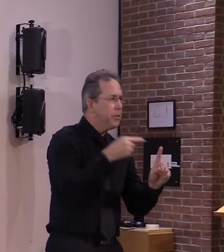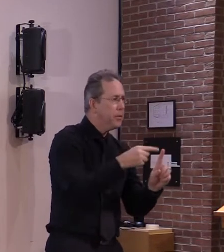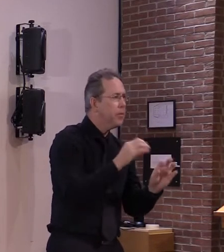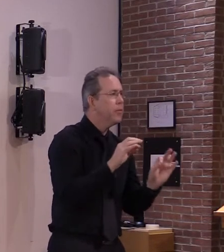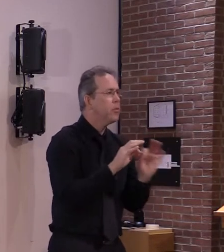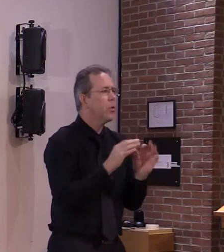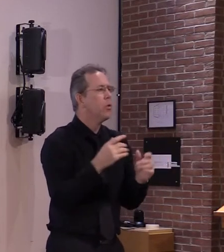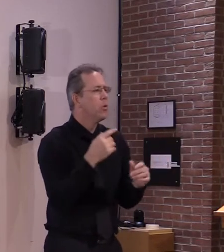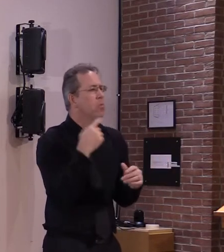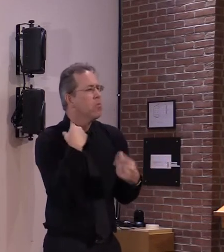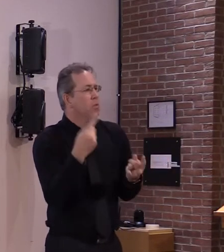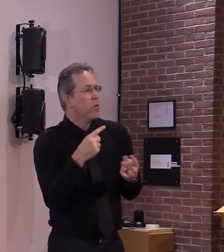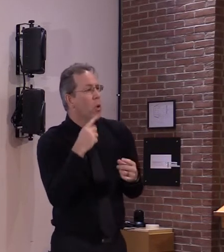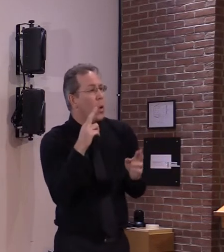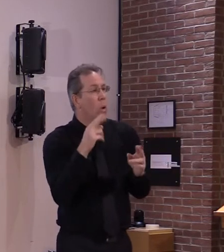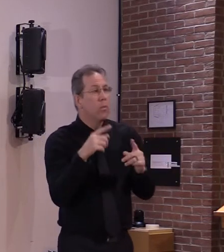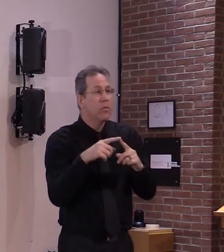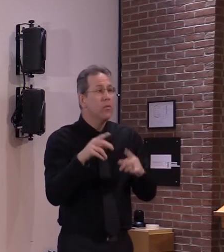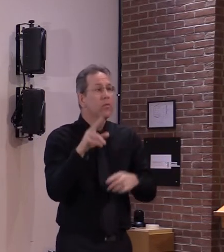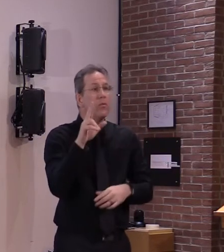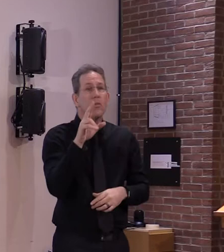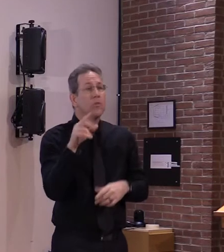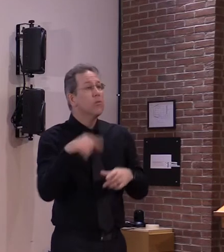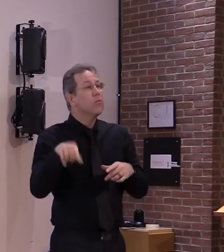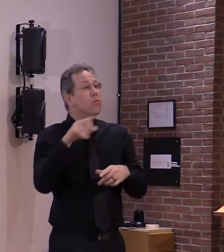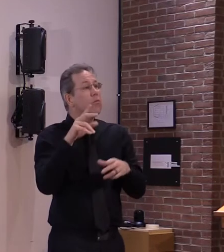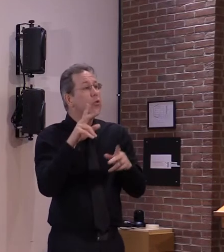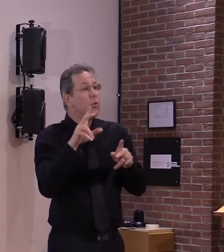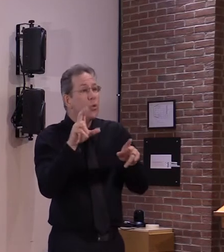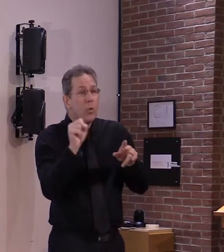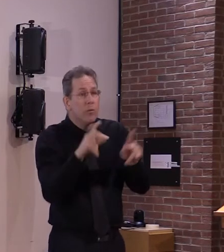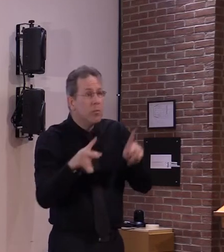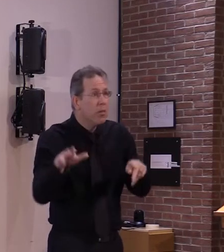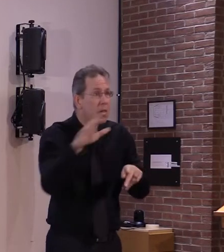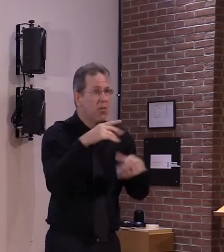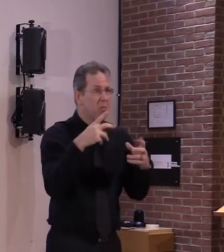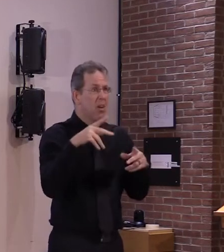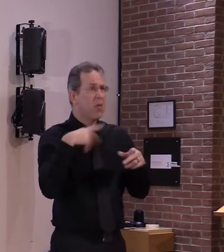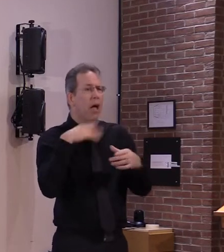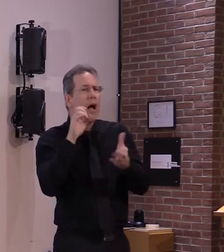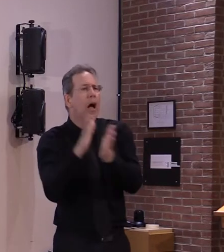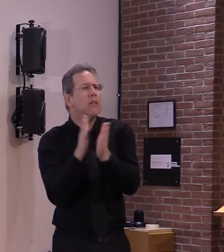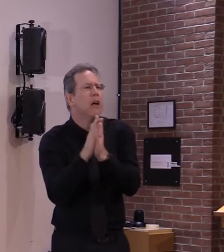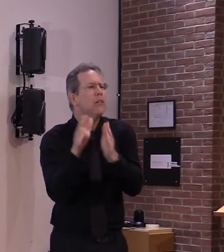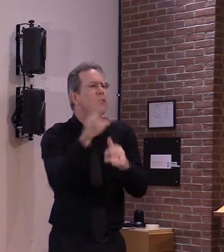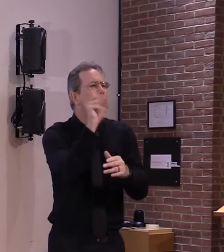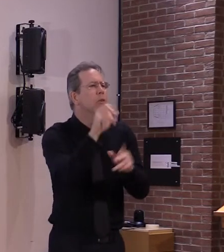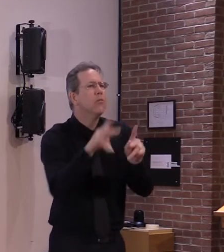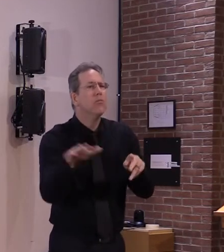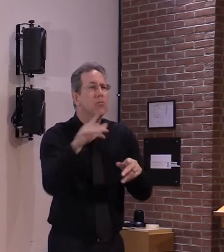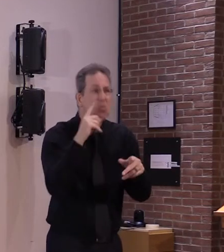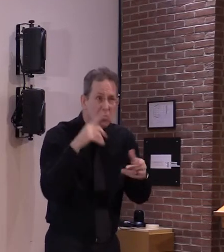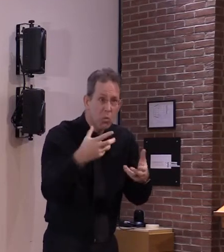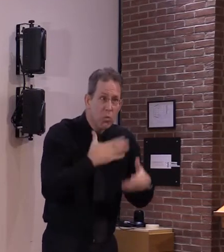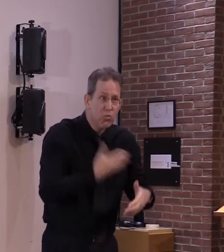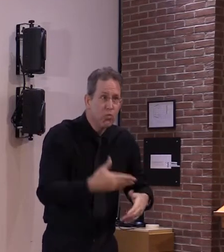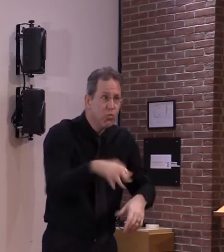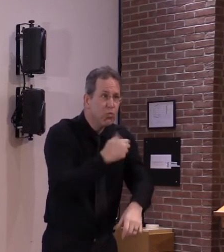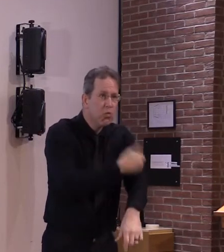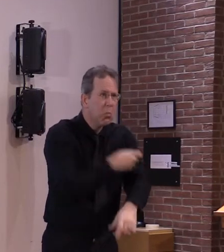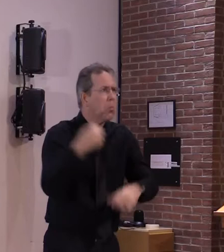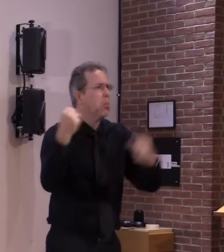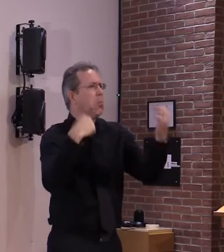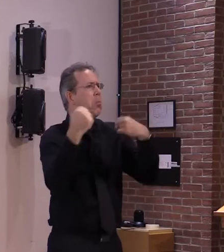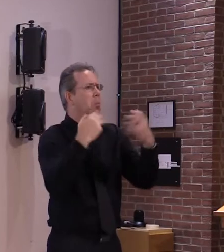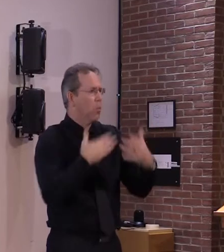surveyed state they will indeed be vaccinated so let's be hopeful as we look ahead but not let our optimism